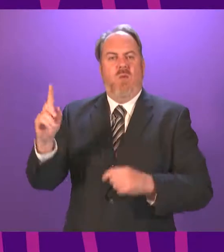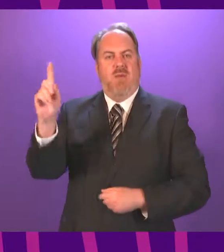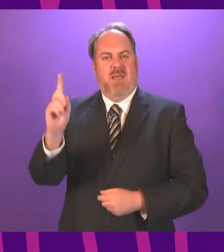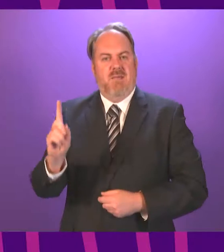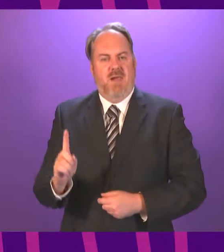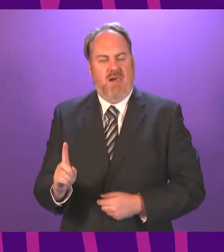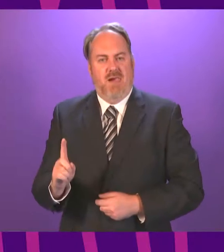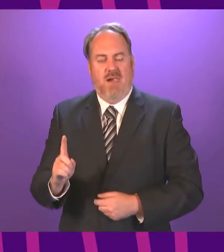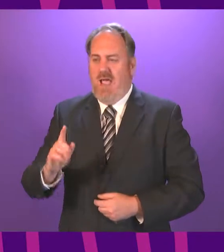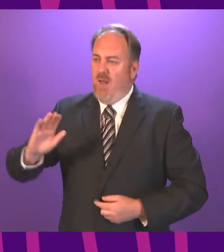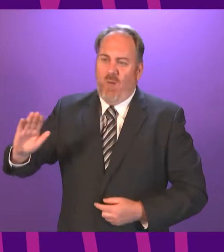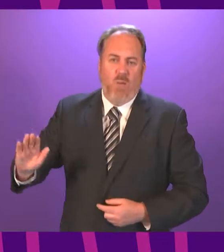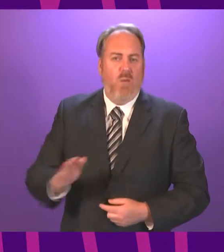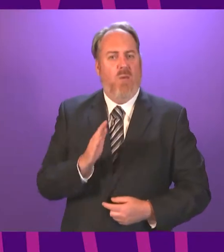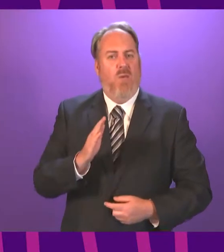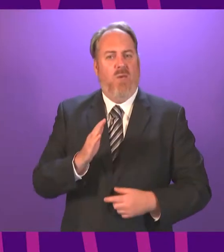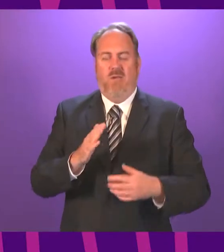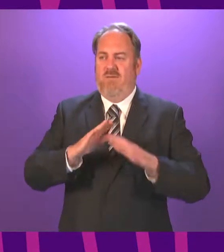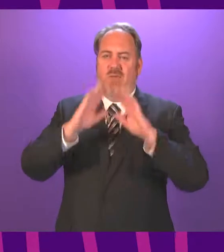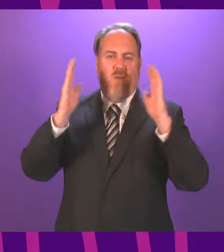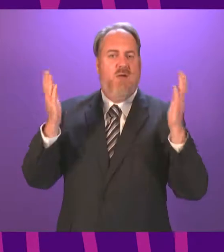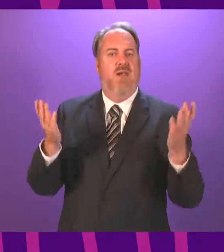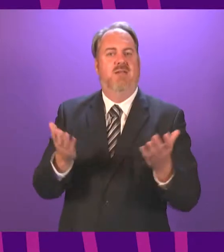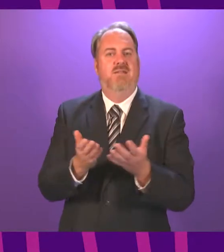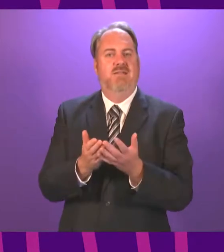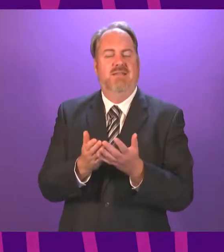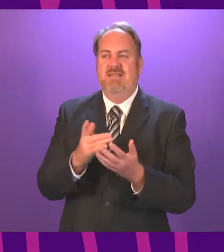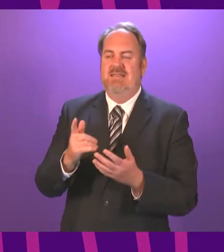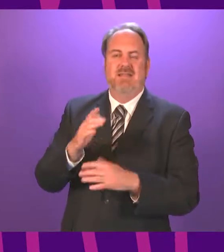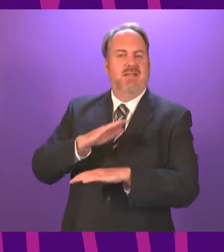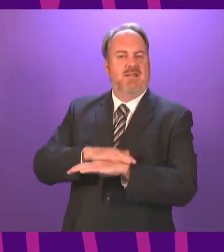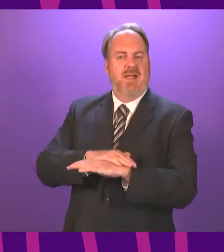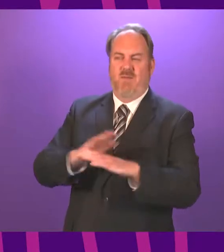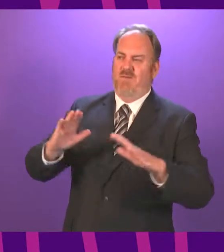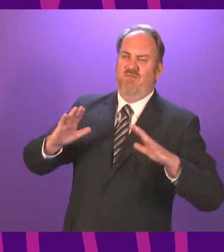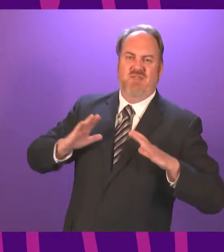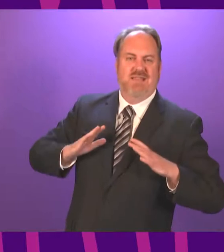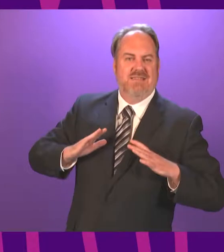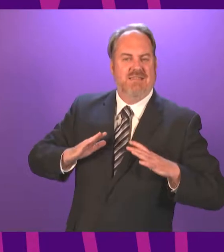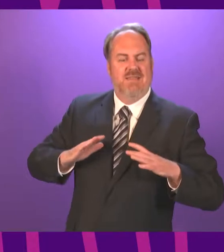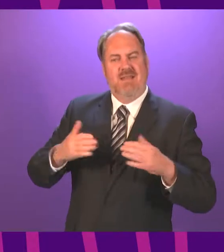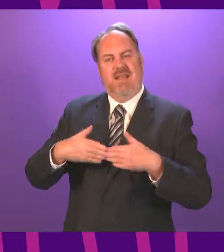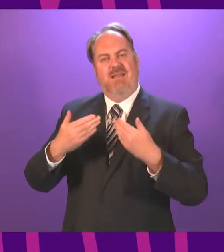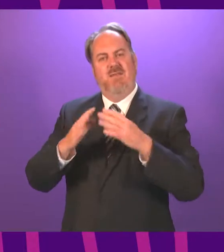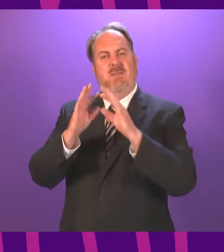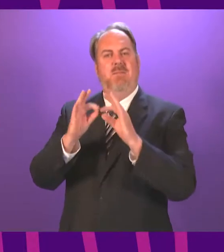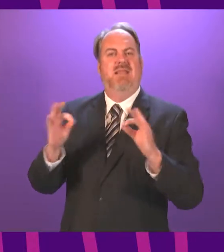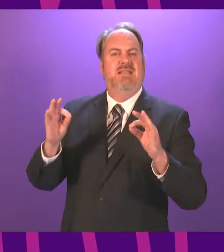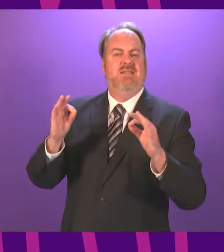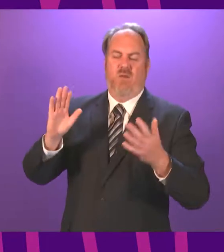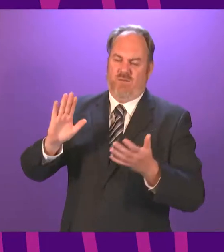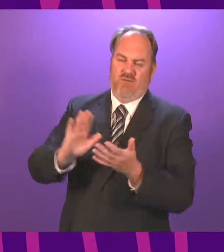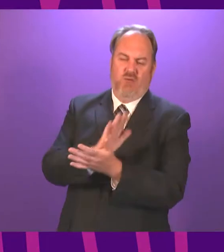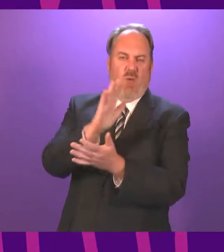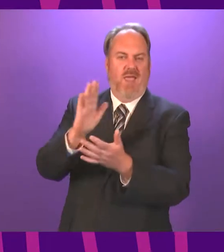all creation. It is a time of rest, the Sabbath of joy and well-being.